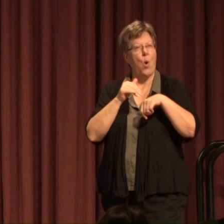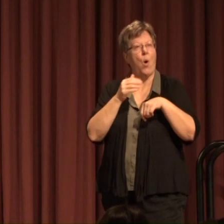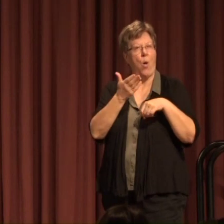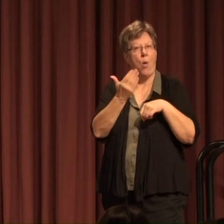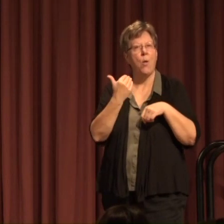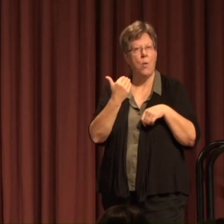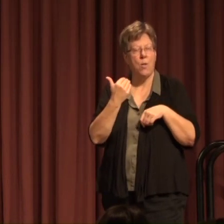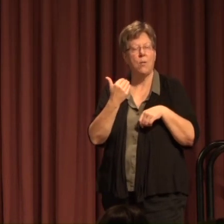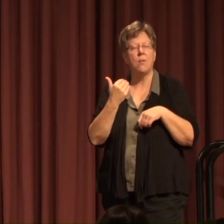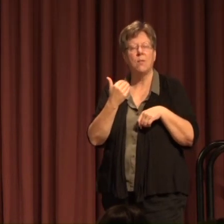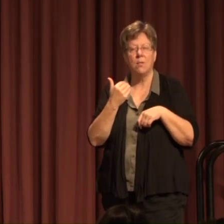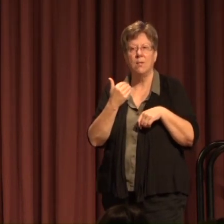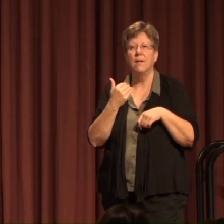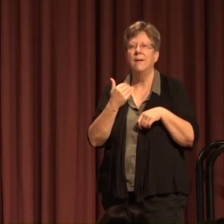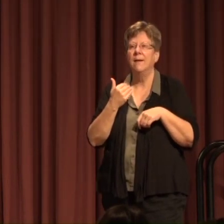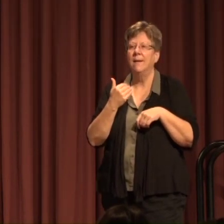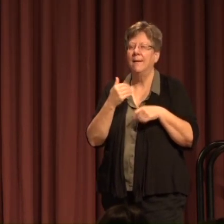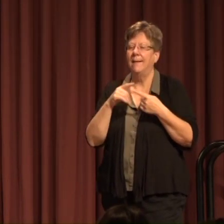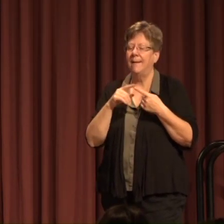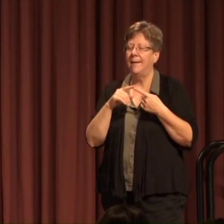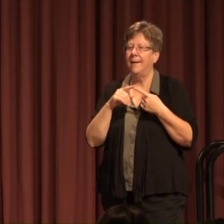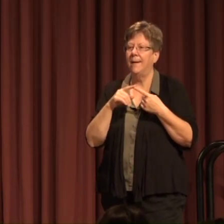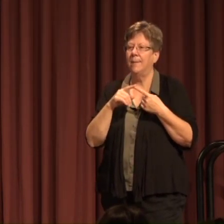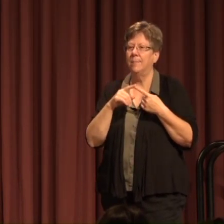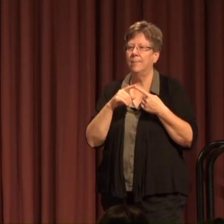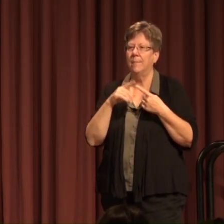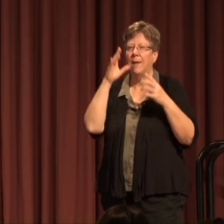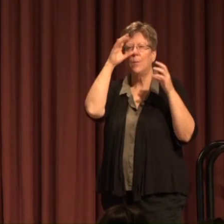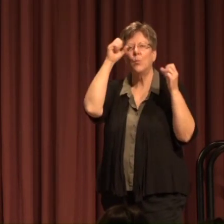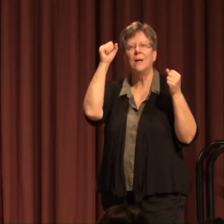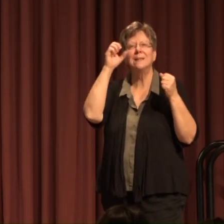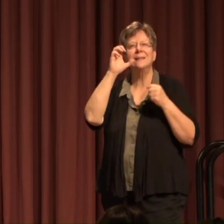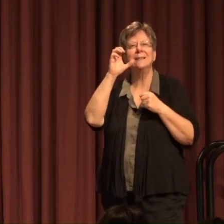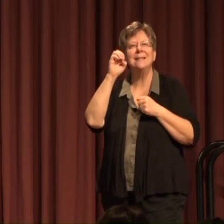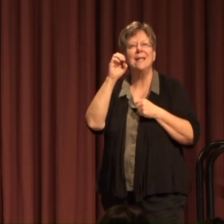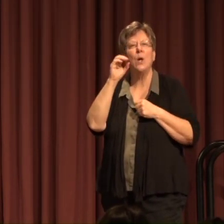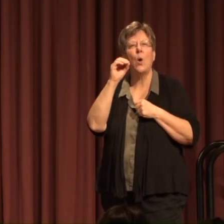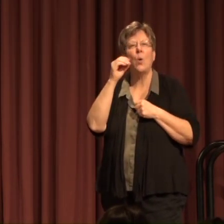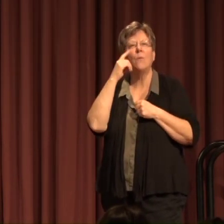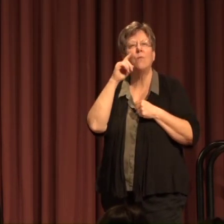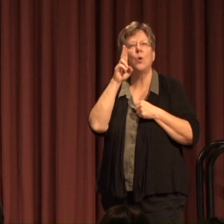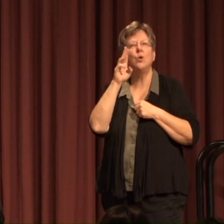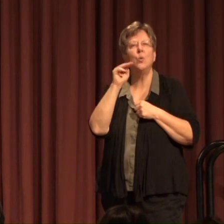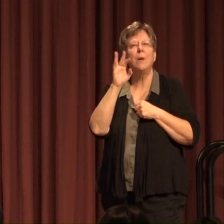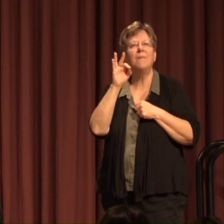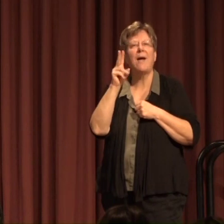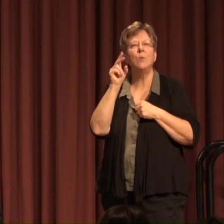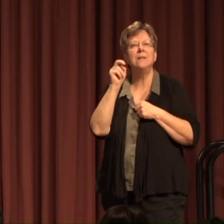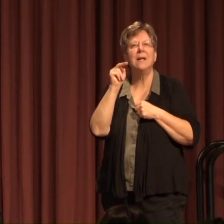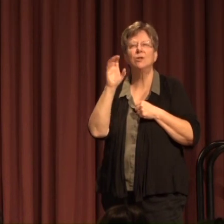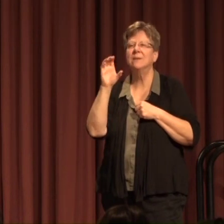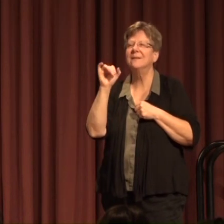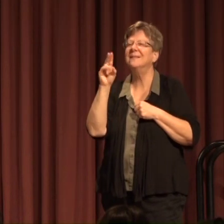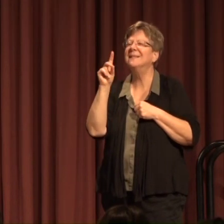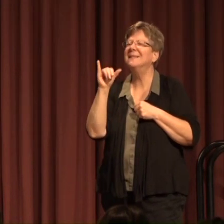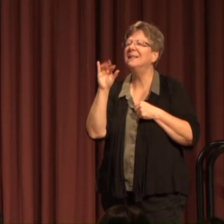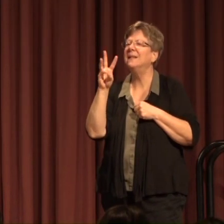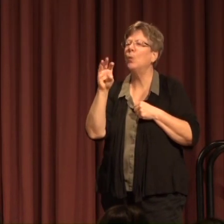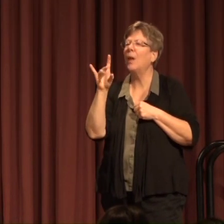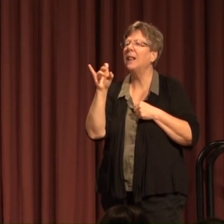podium with me The president and CEO of the U.M. Foundation Cindy Williams